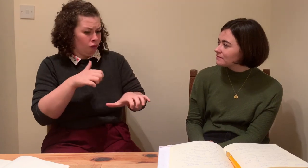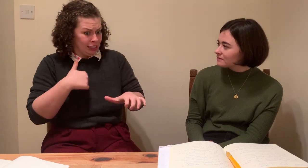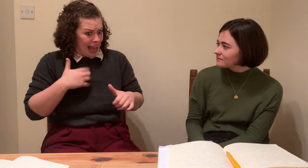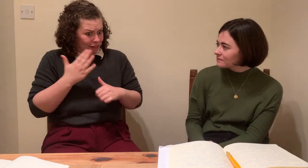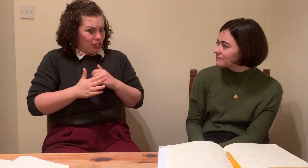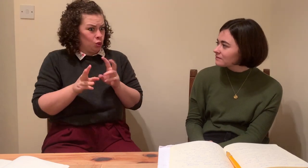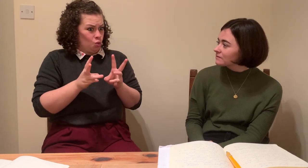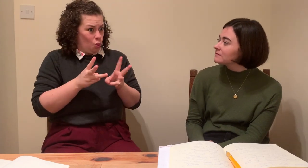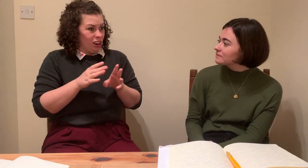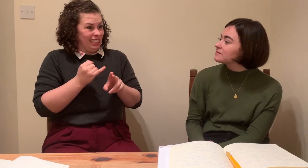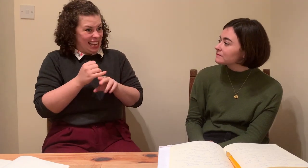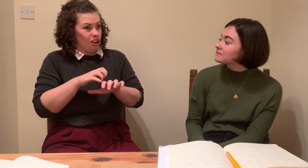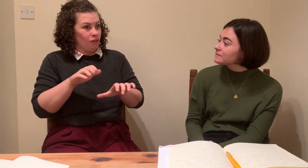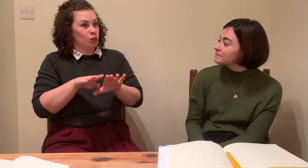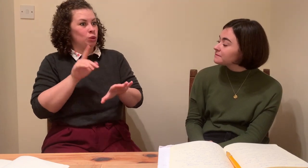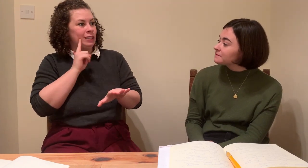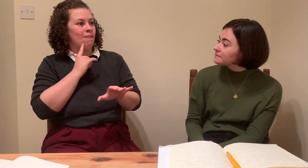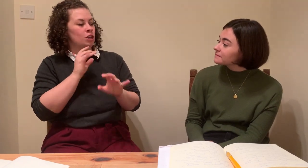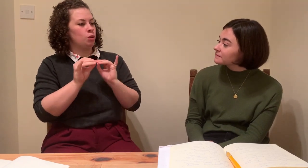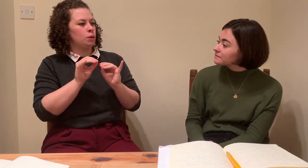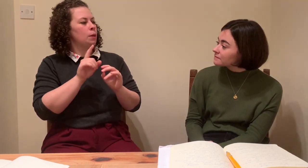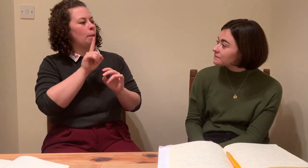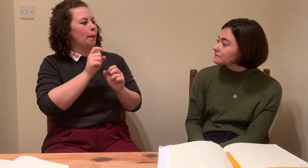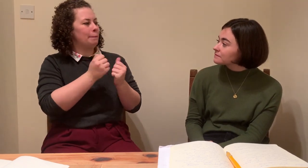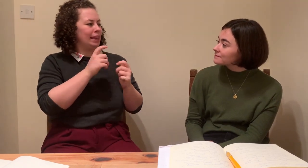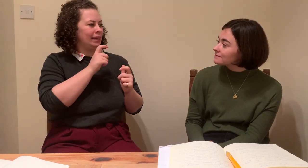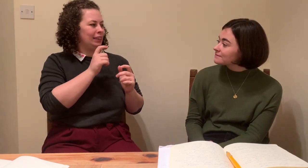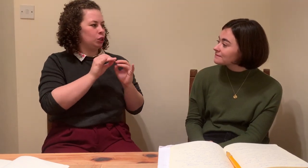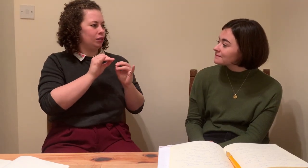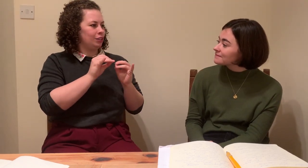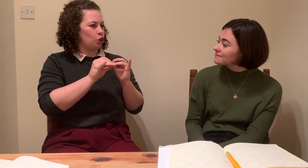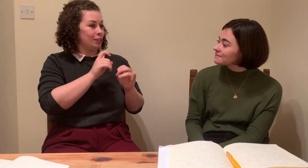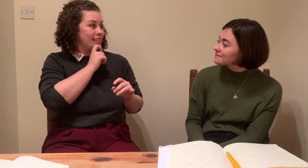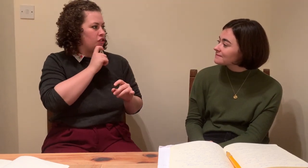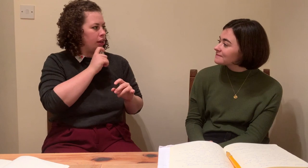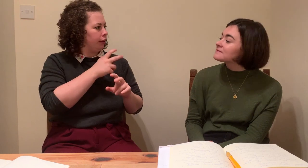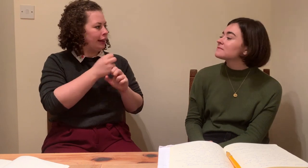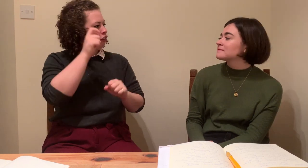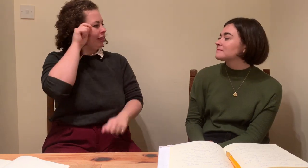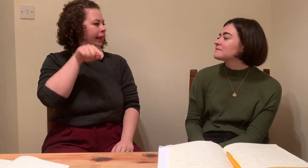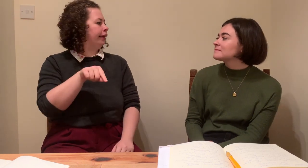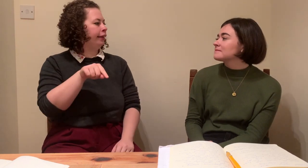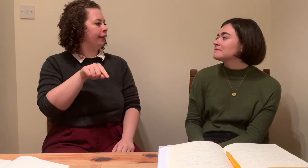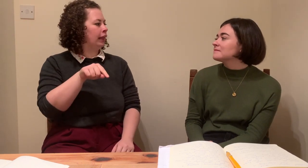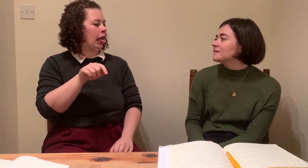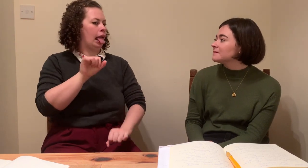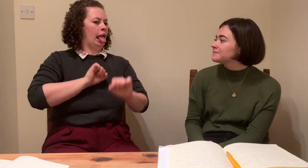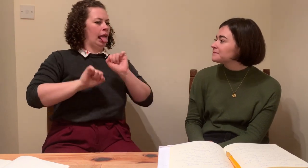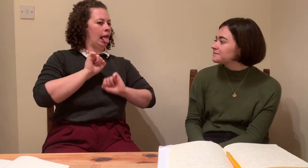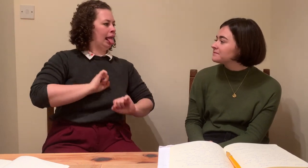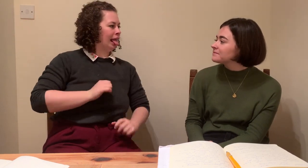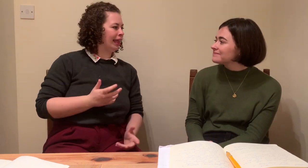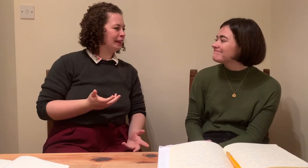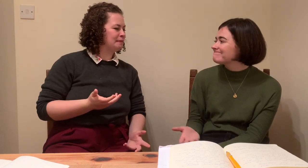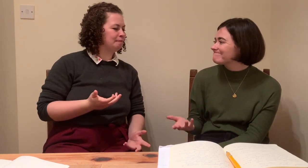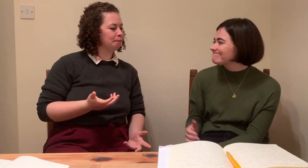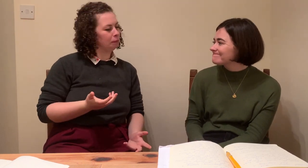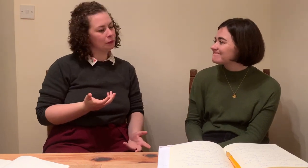Great. So we have the wonderful Theresa Lynch. Her sign name is Theresa or Theresa. You're right. I'm so glad that you